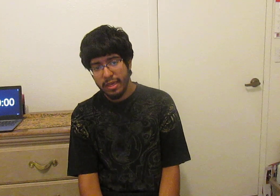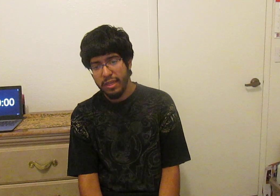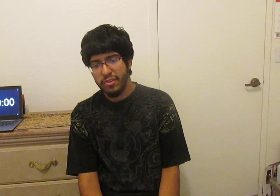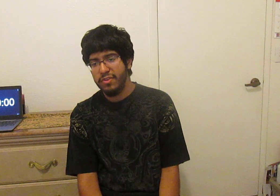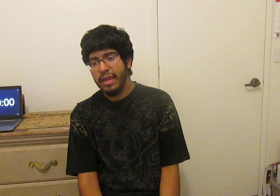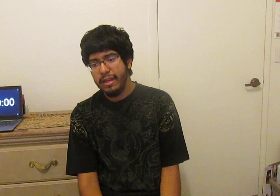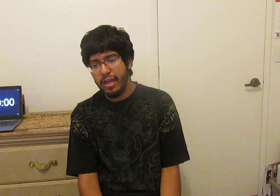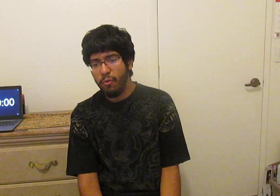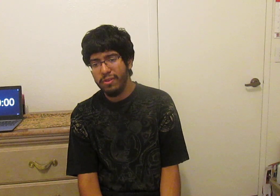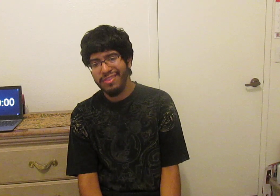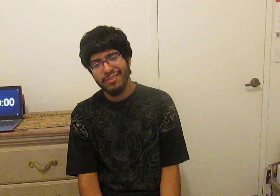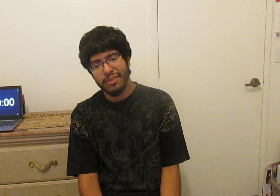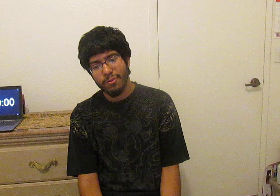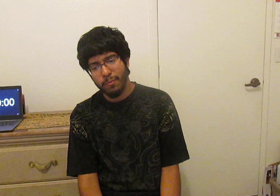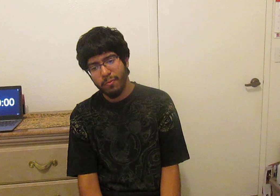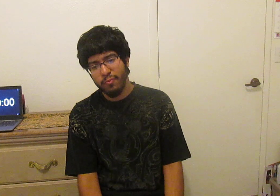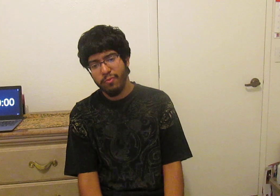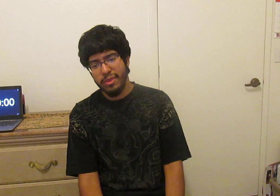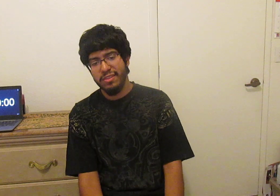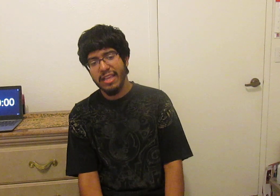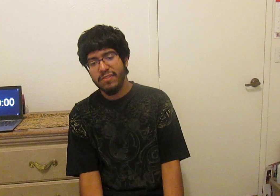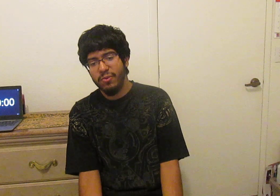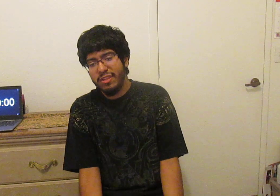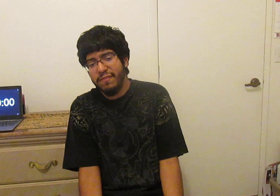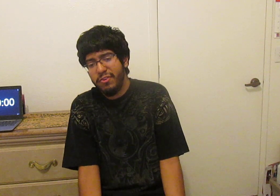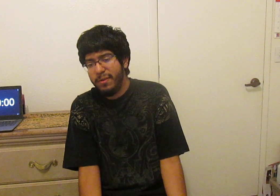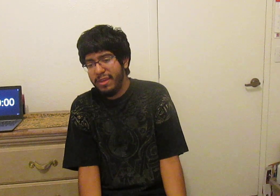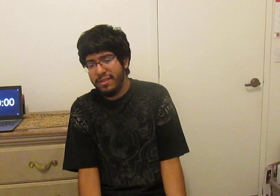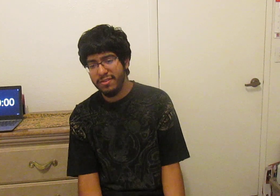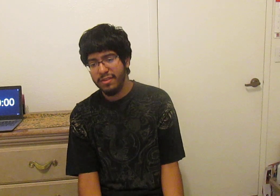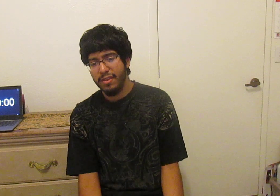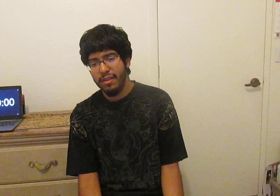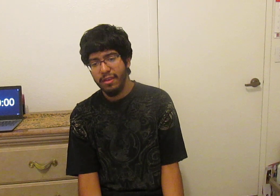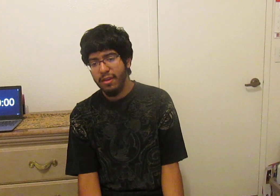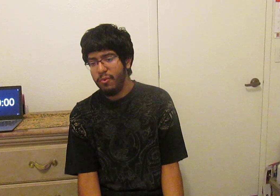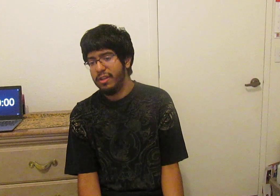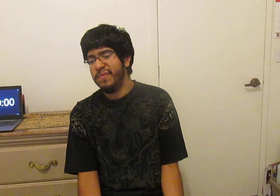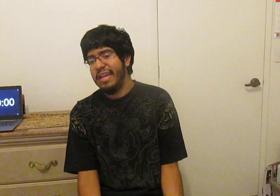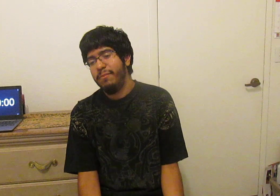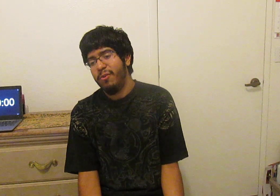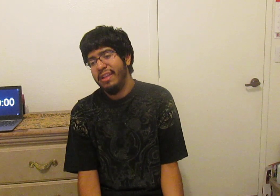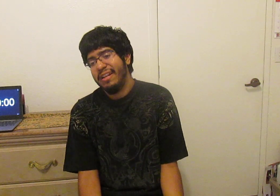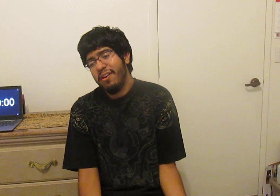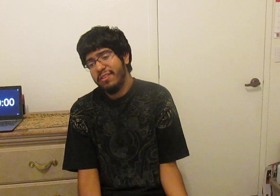it's just that now what what these last few weeks I've shown me is when it comes to anime related content